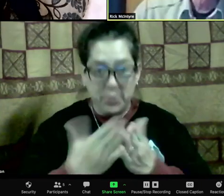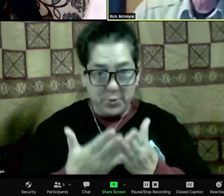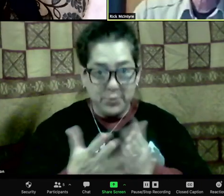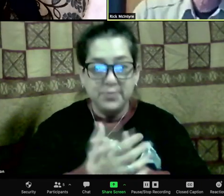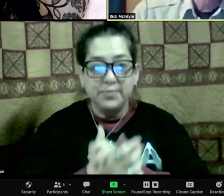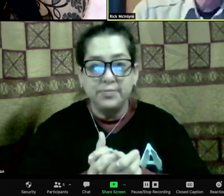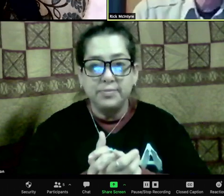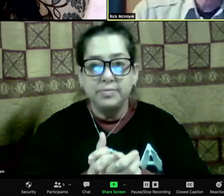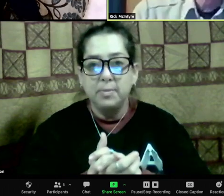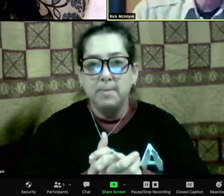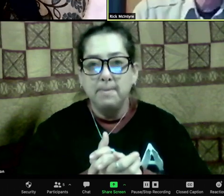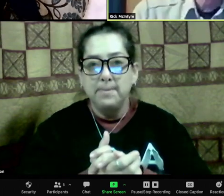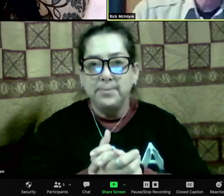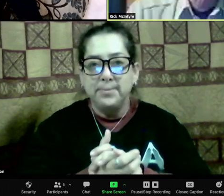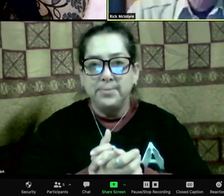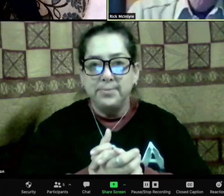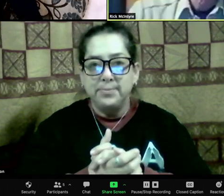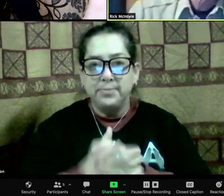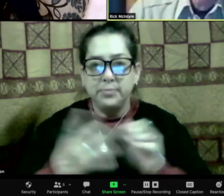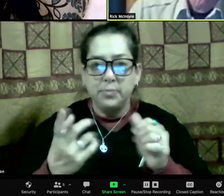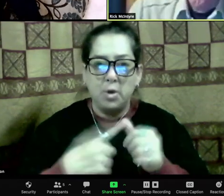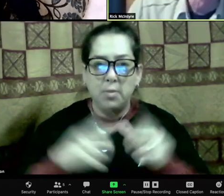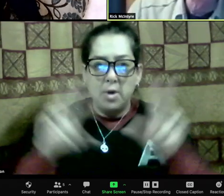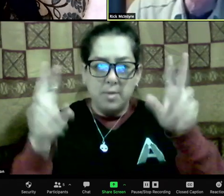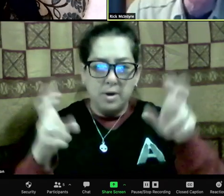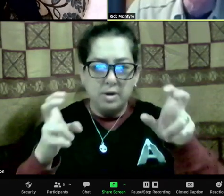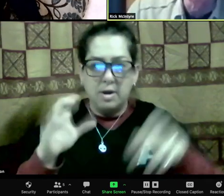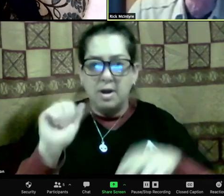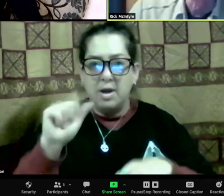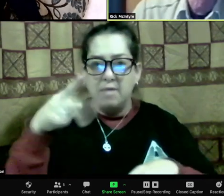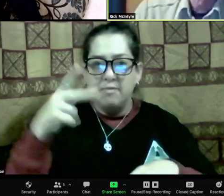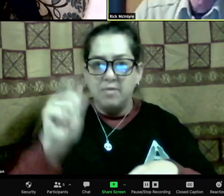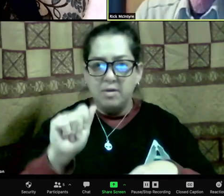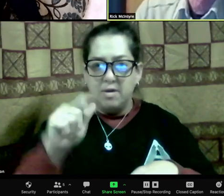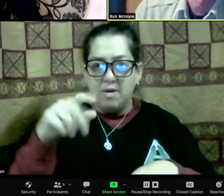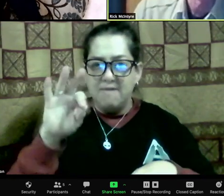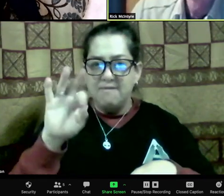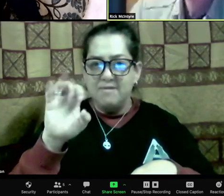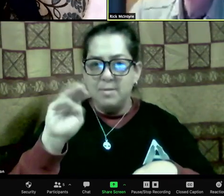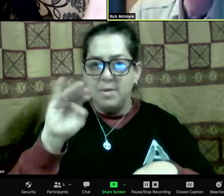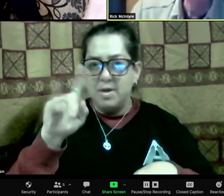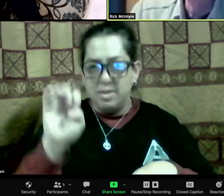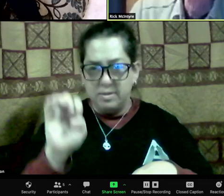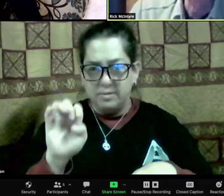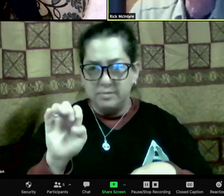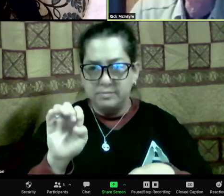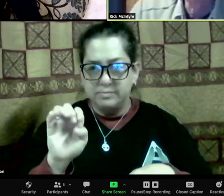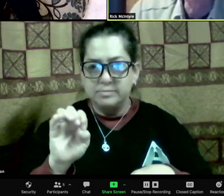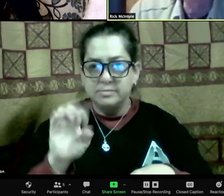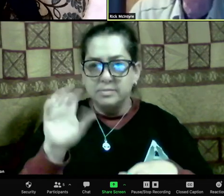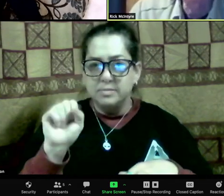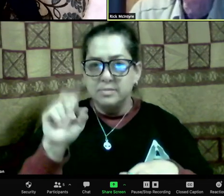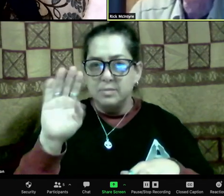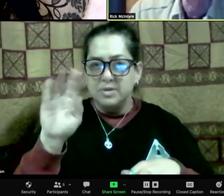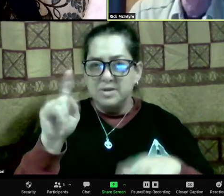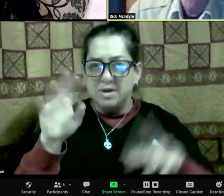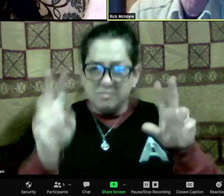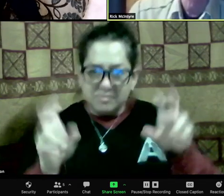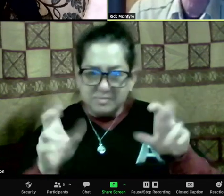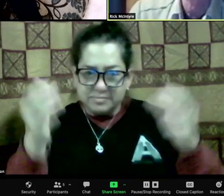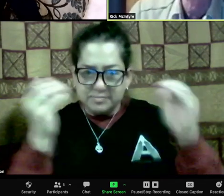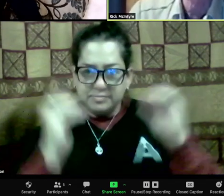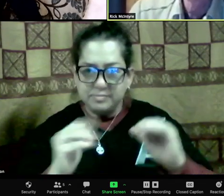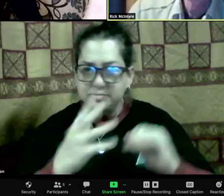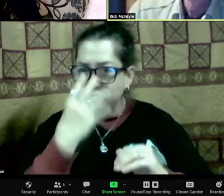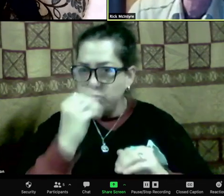Debbie Hinchcliffe wants to know if he's going to write a book about 06. Debbie Hinchcliffe wants to know if you're going to write